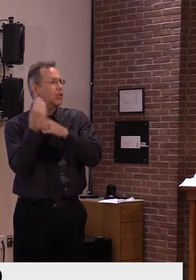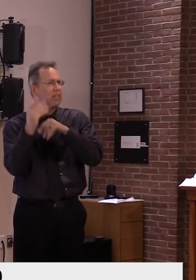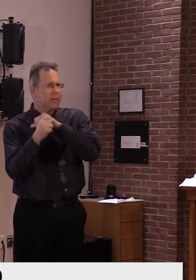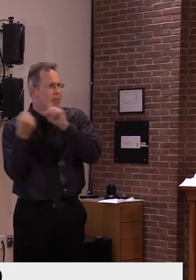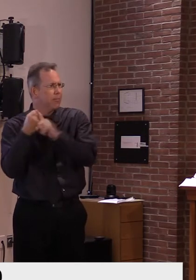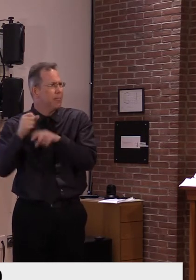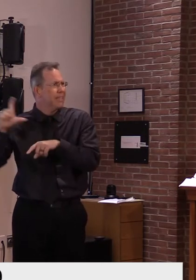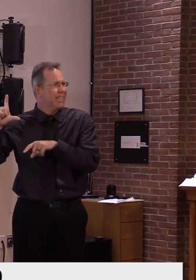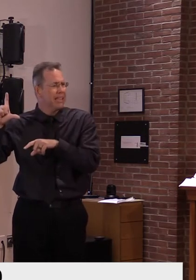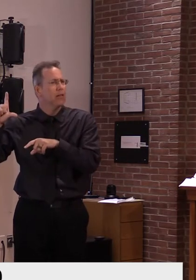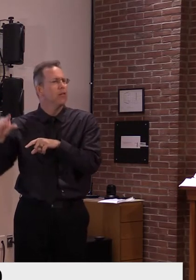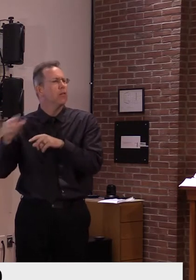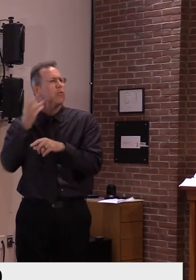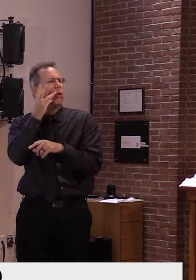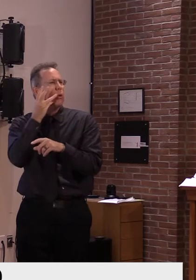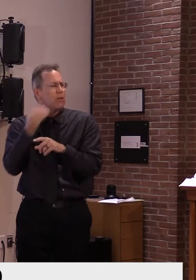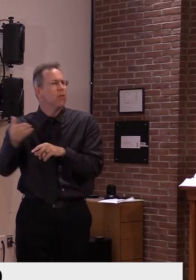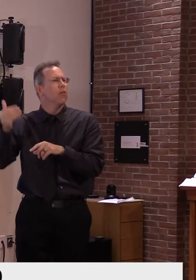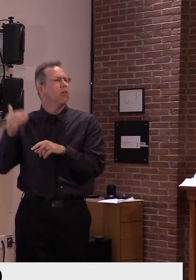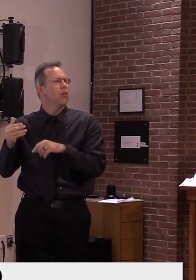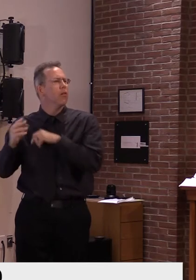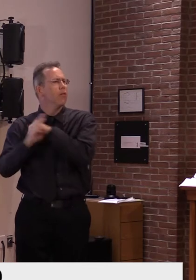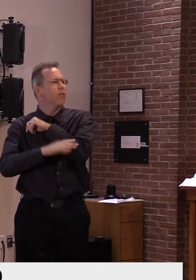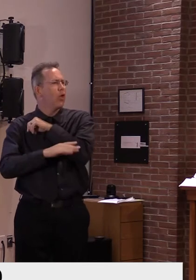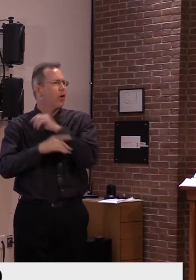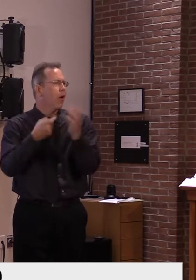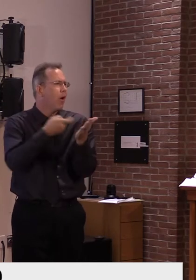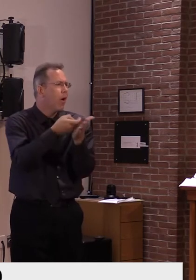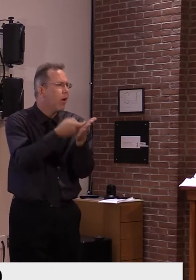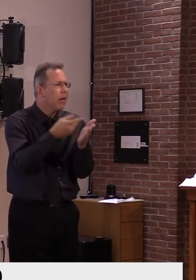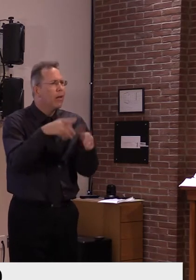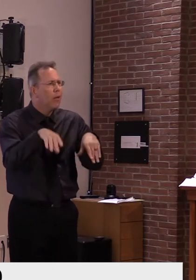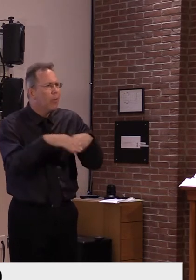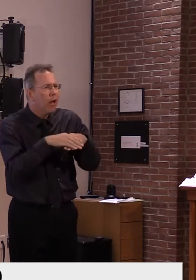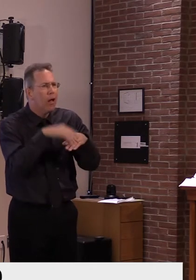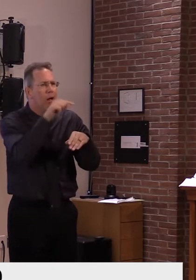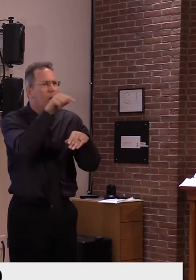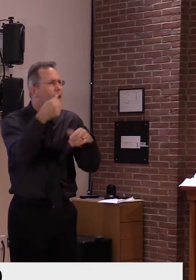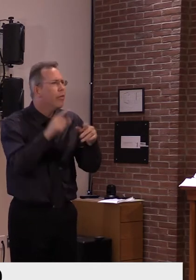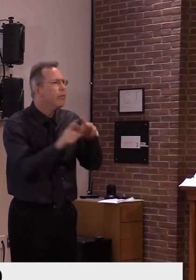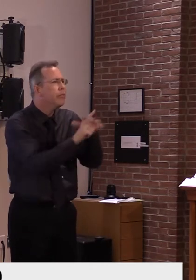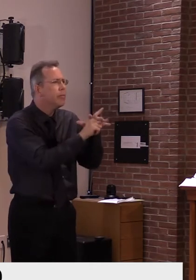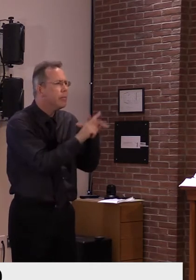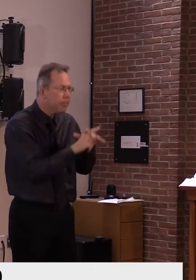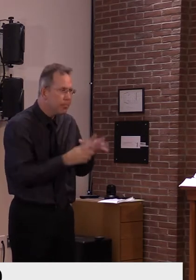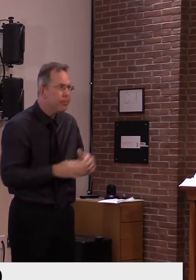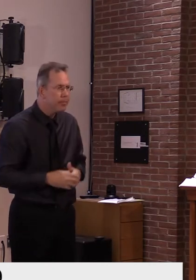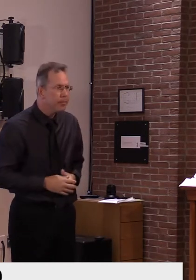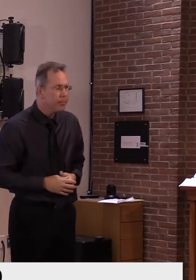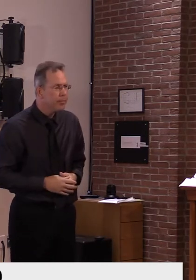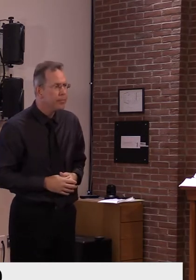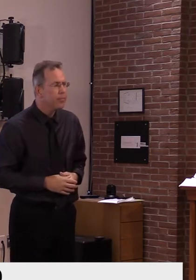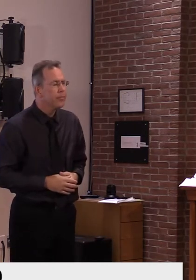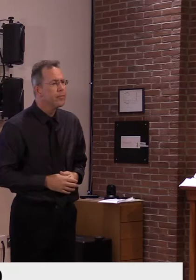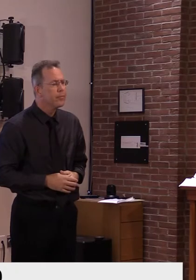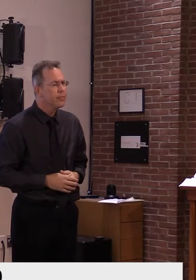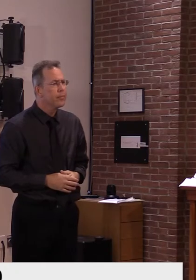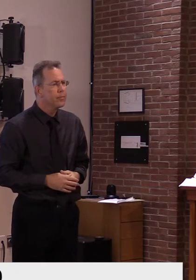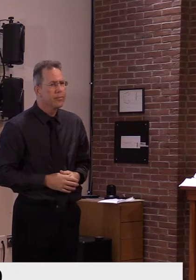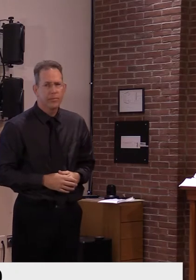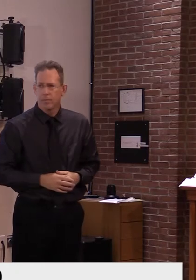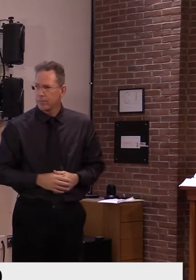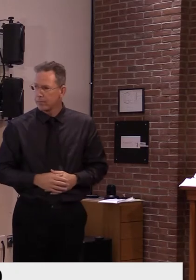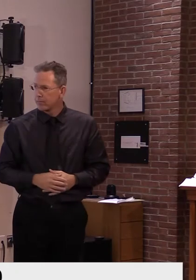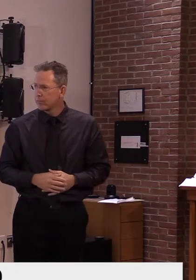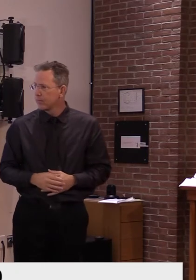points of comparison that I think are important, but we'll also bring out some contrast in a minute that's equally important for Vermonters to keep in mind.